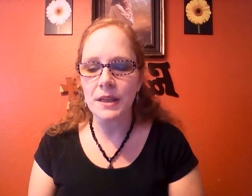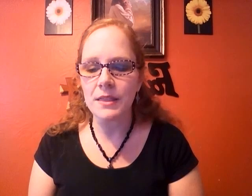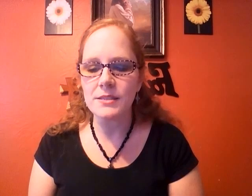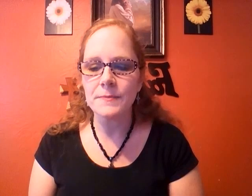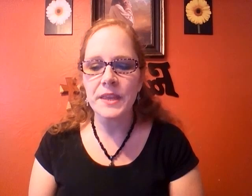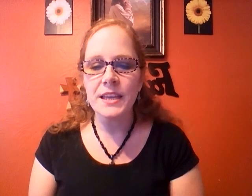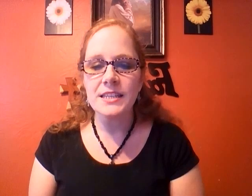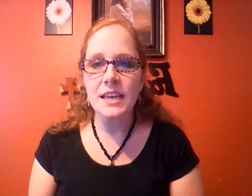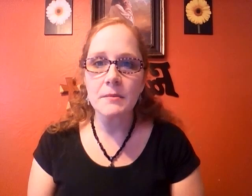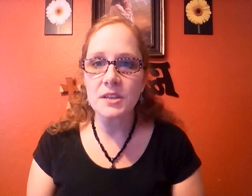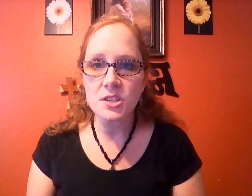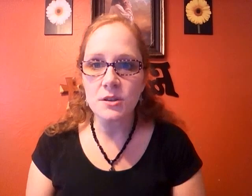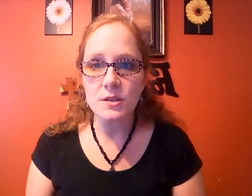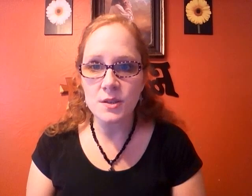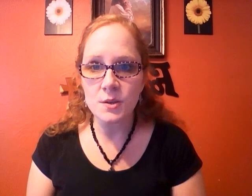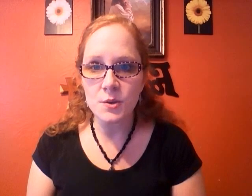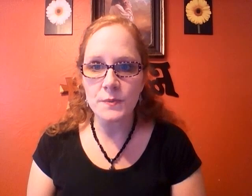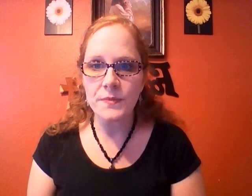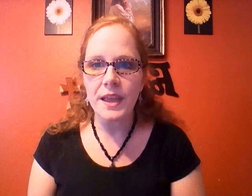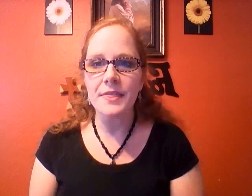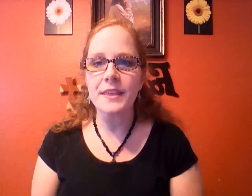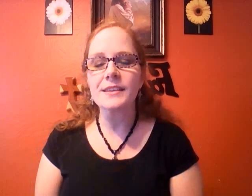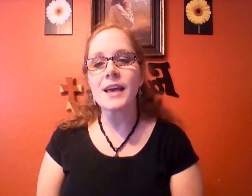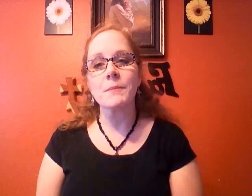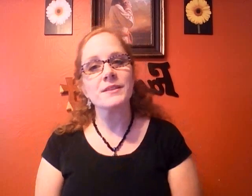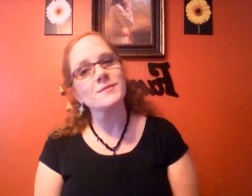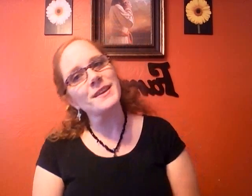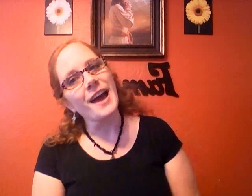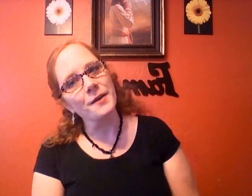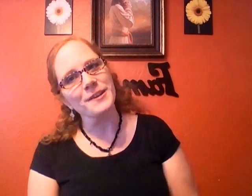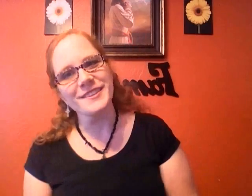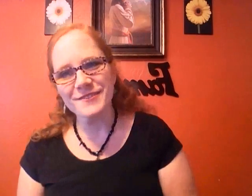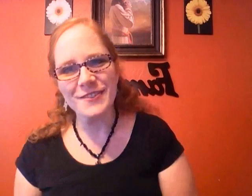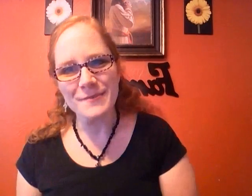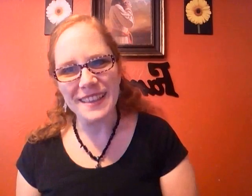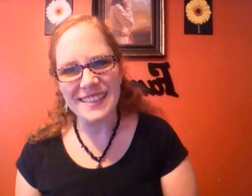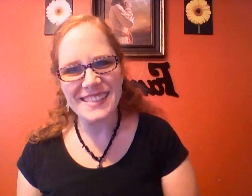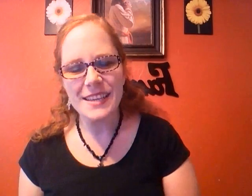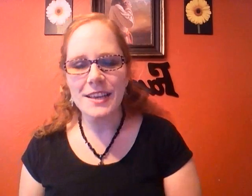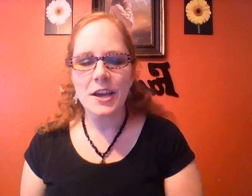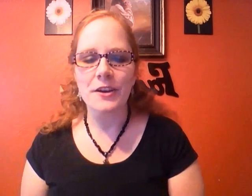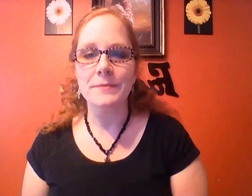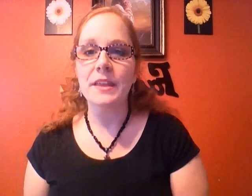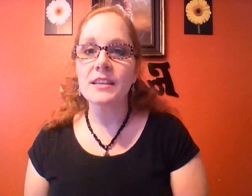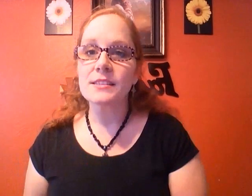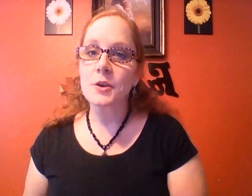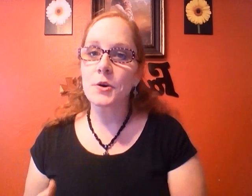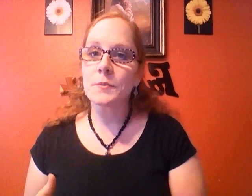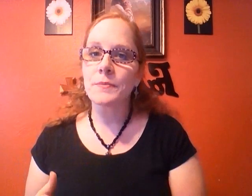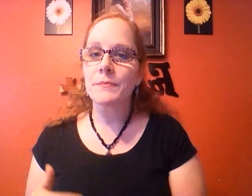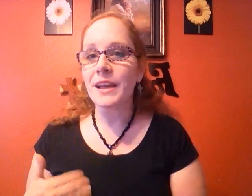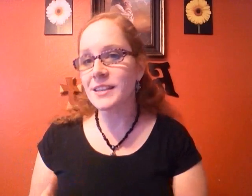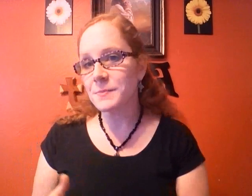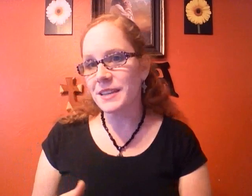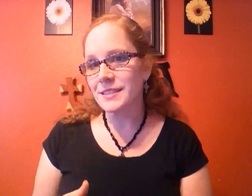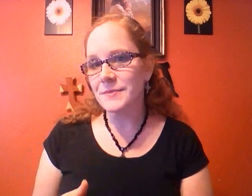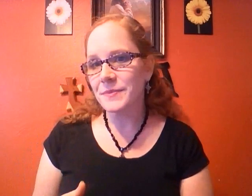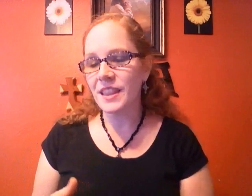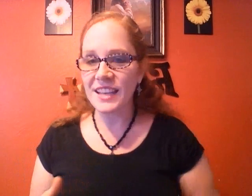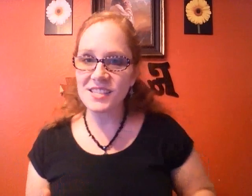methods today I'm going to show you two and these happens to be our favorite methods all right so my husband likes